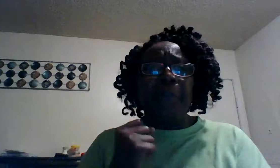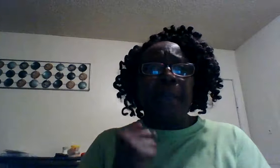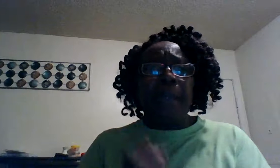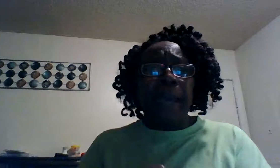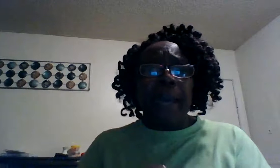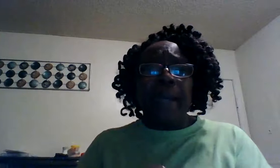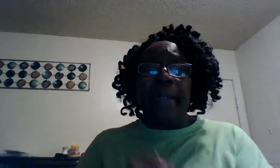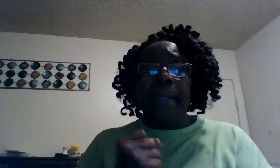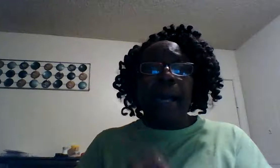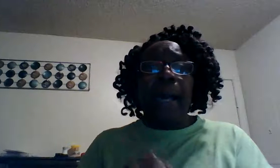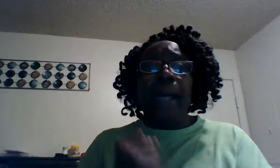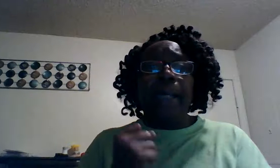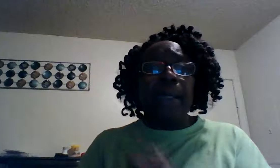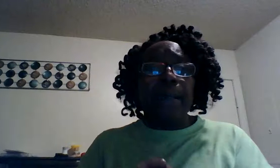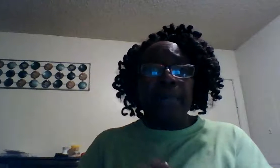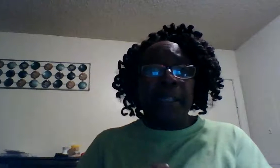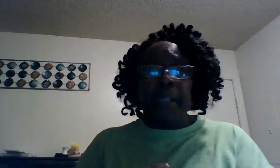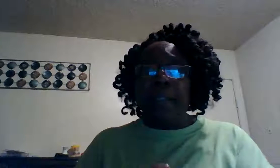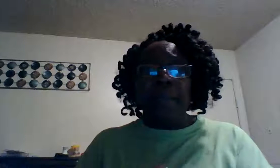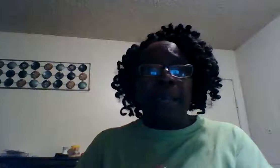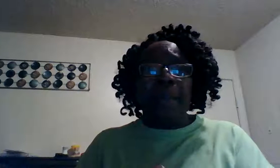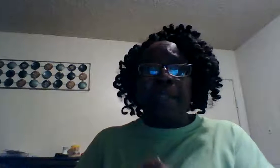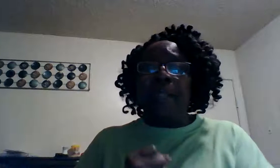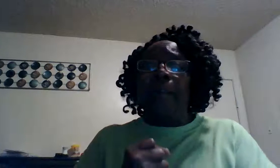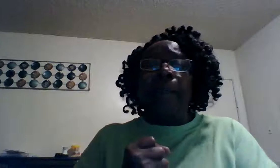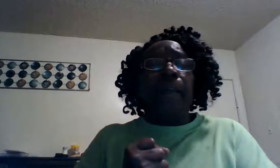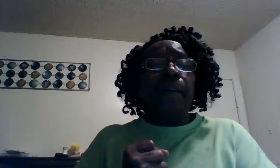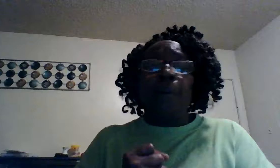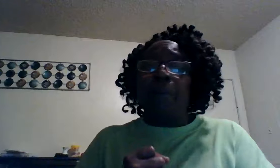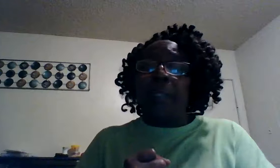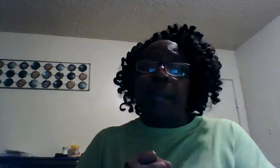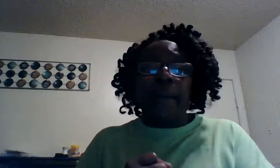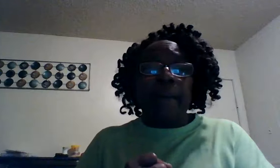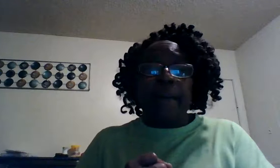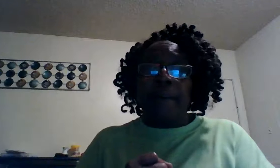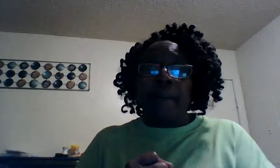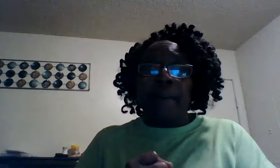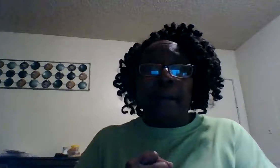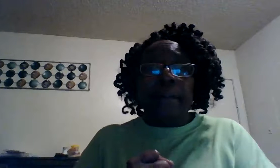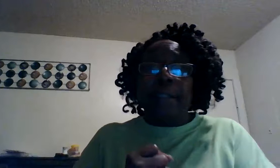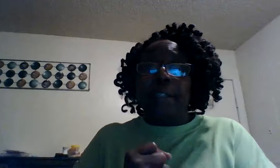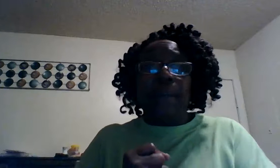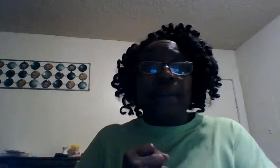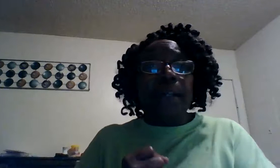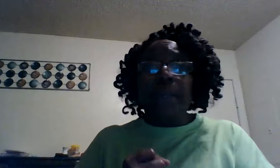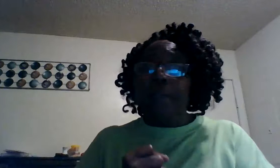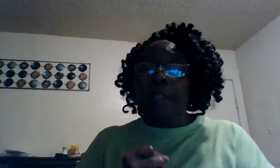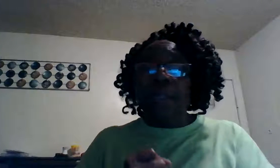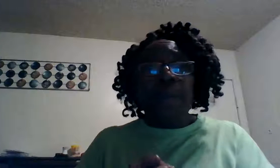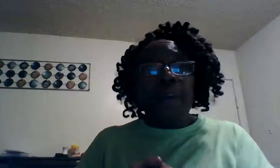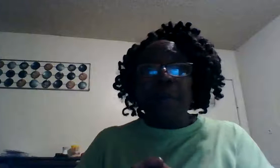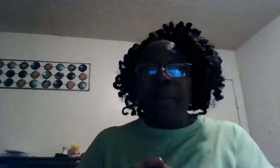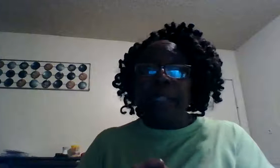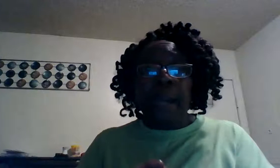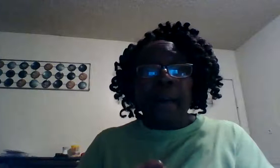you a lie God love me sometimes I say Lord love on me now I need your love to love on me now